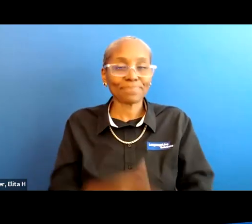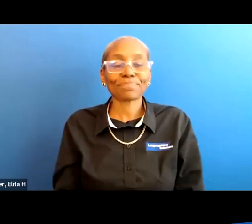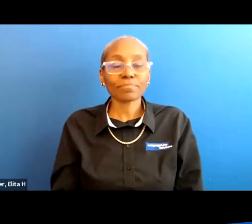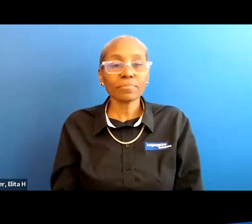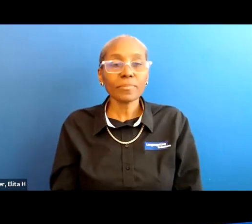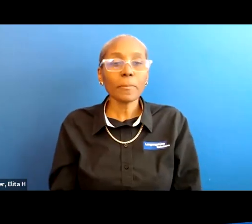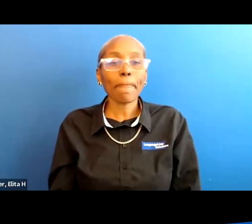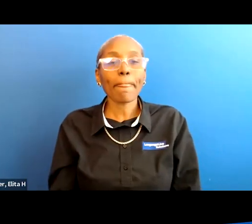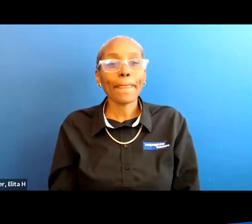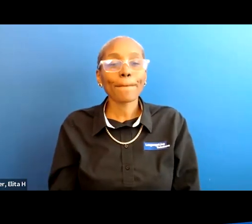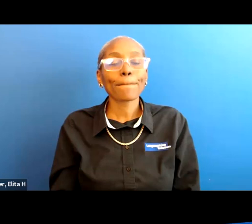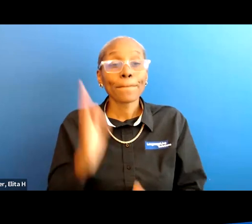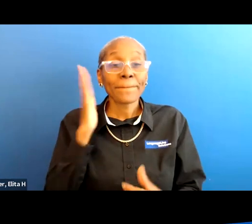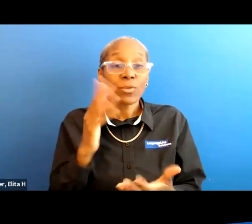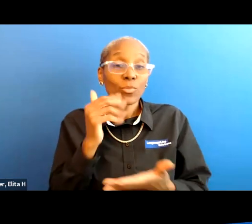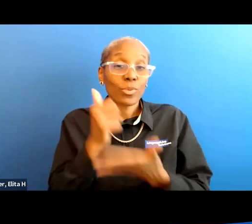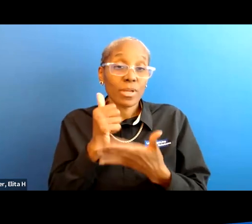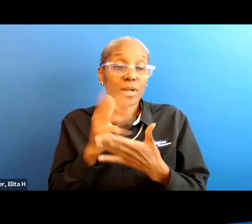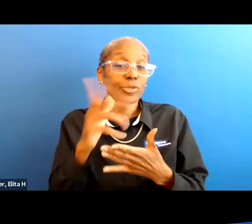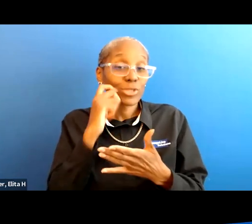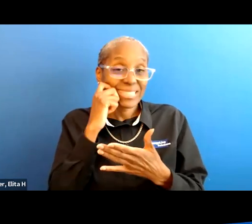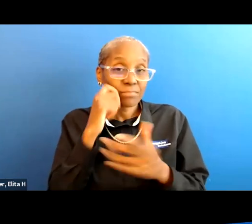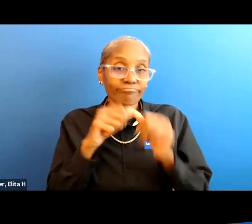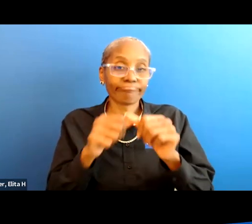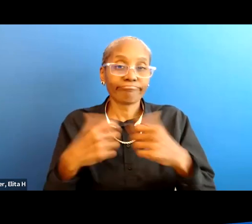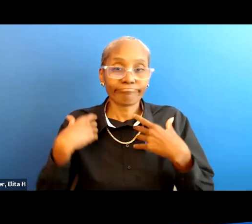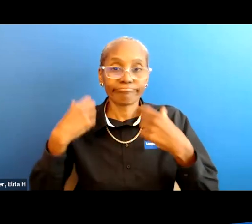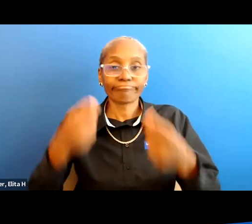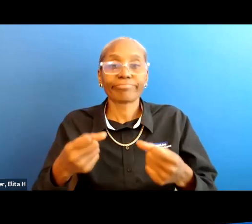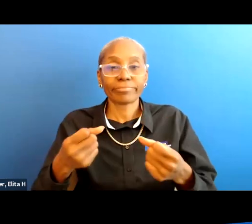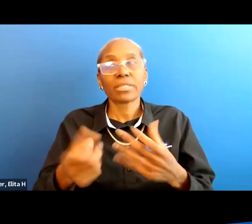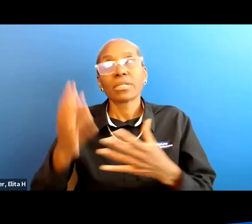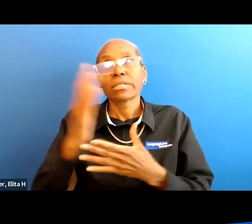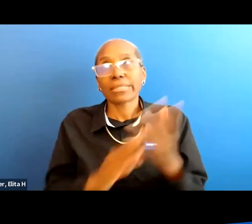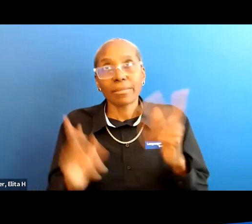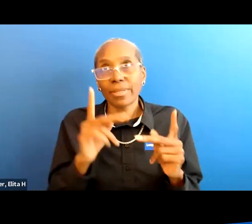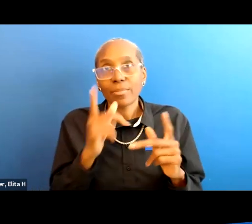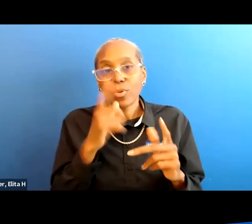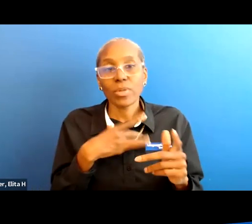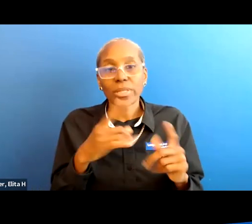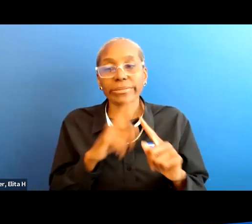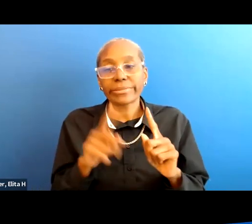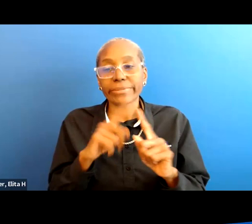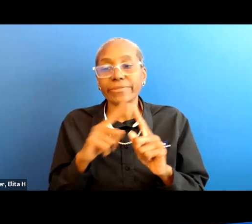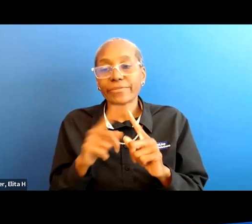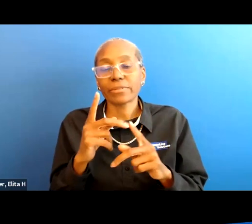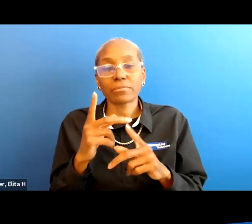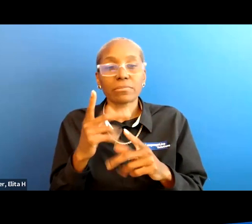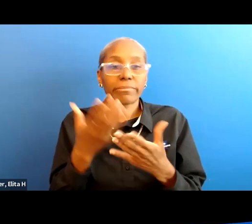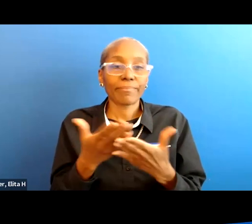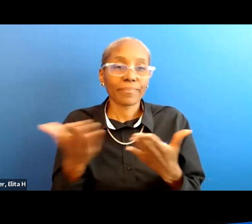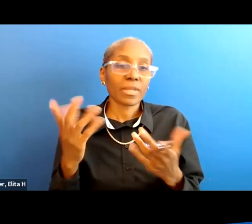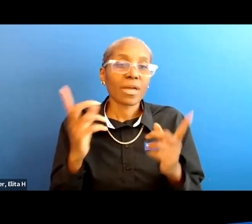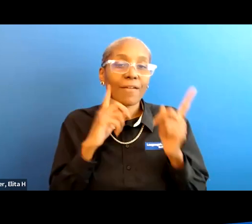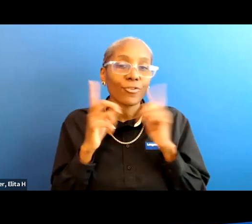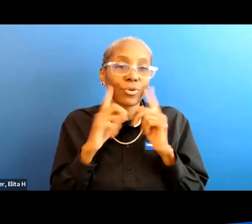doing those things will help keep your skin healthy now there are some people that like different products um i've been